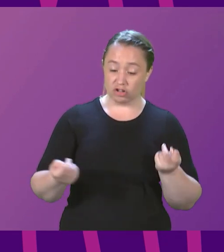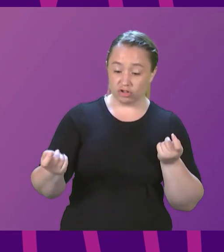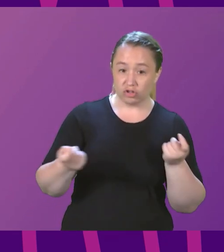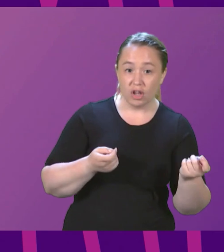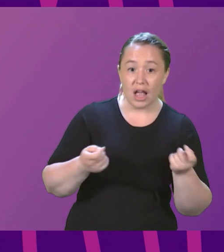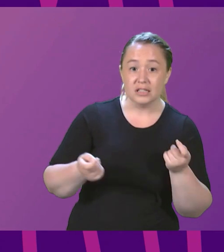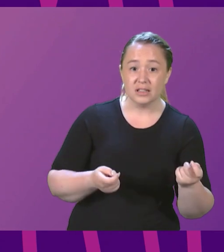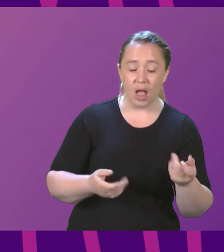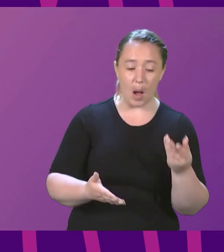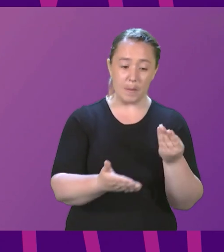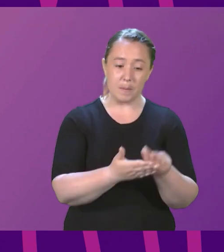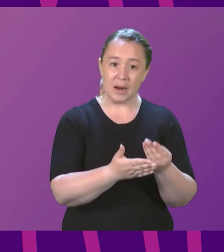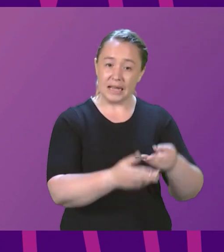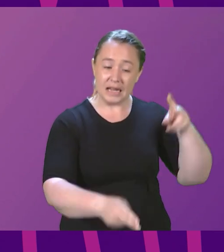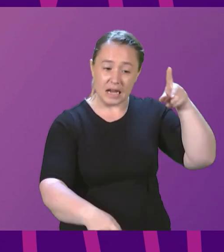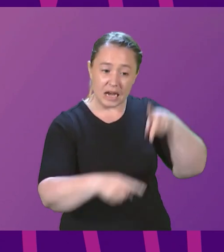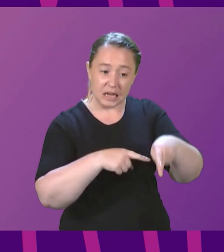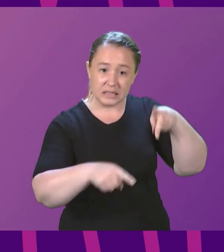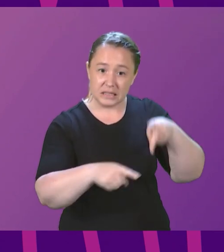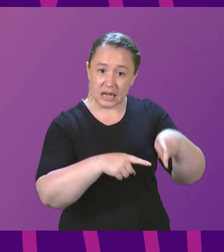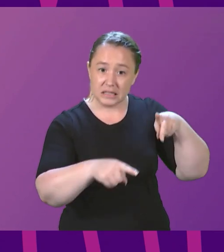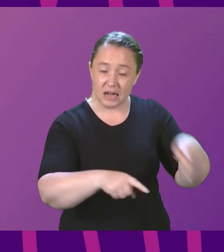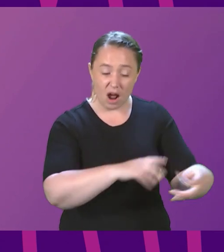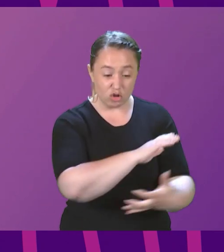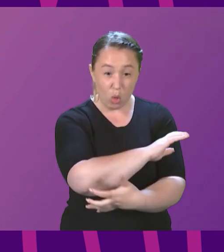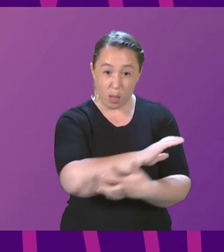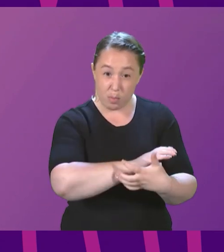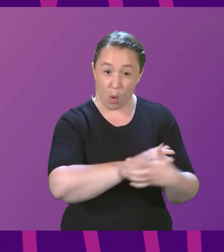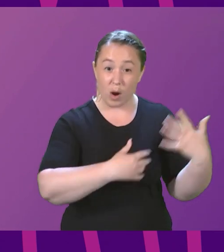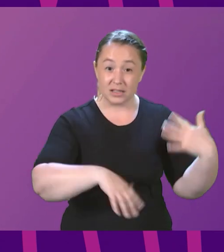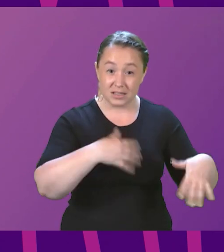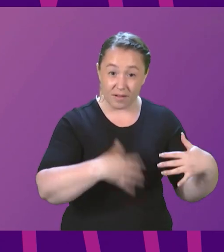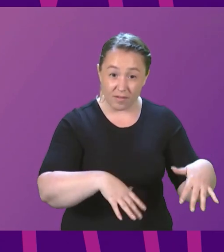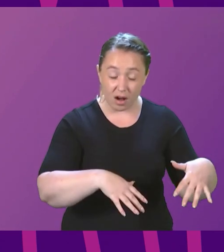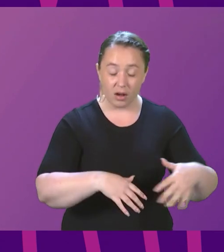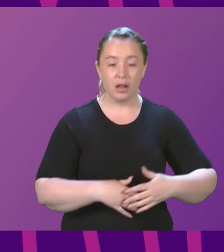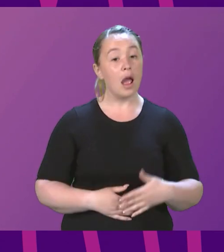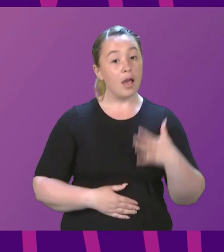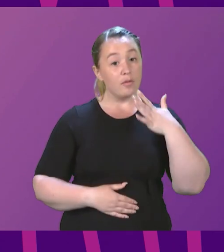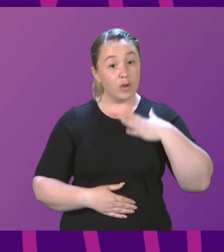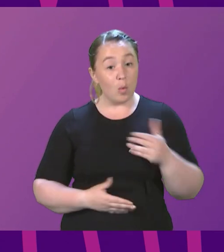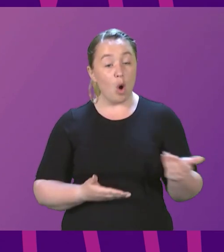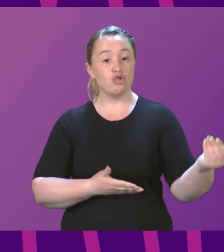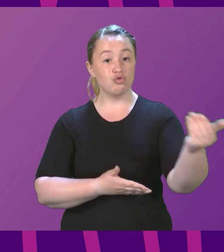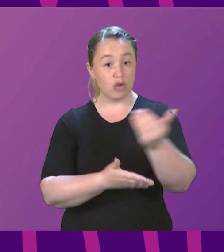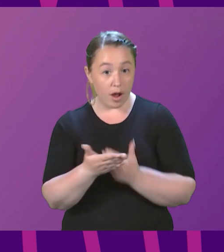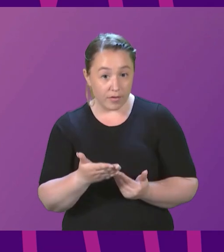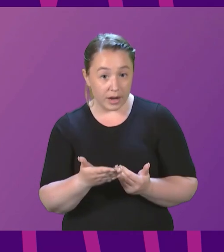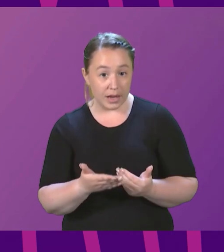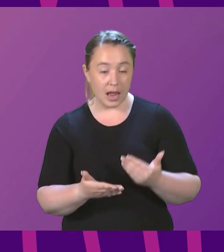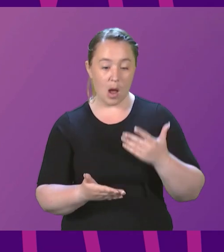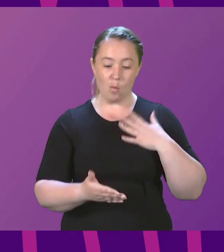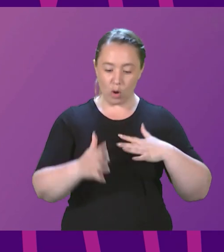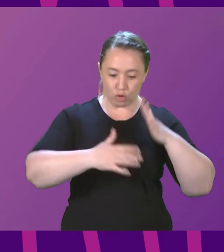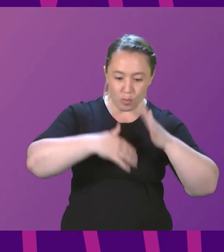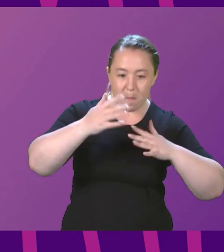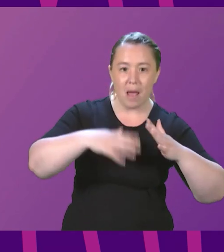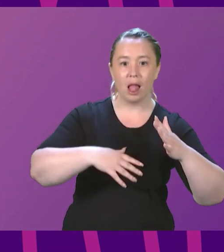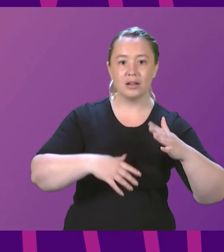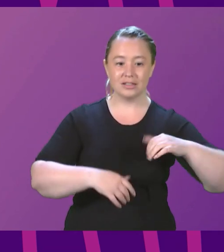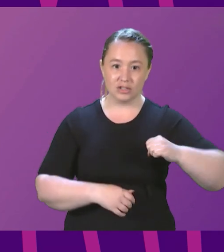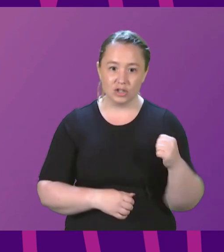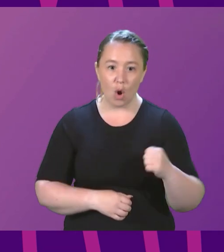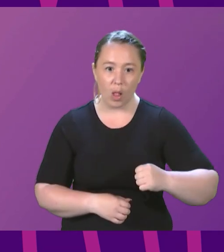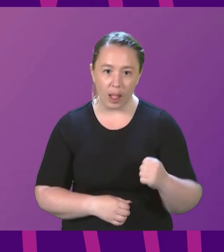the poorest in our society. The way to build a recovery, the way to build the kind of country we want, that Anna Sarwar and I